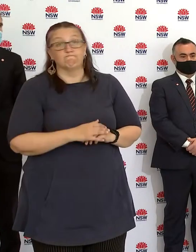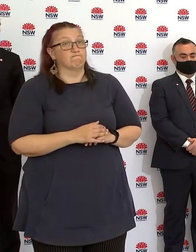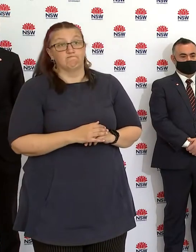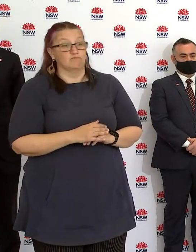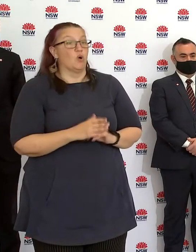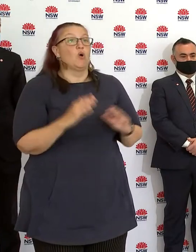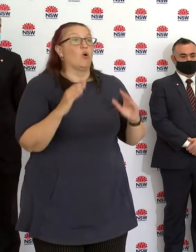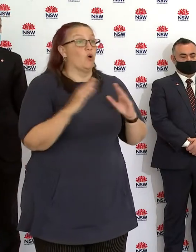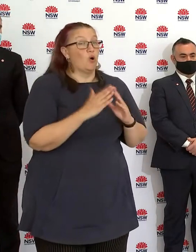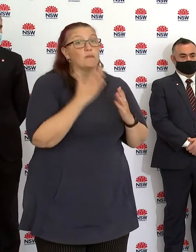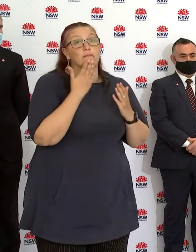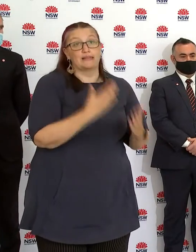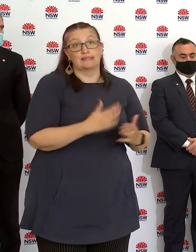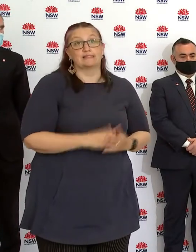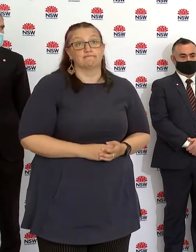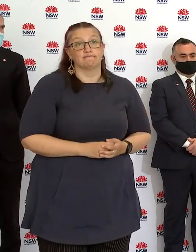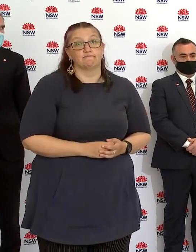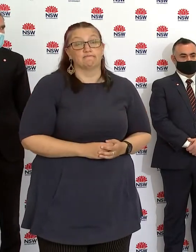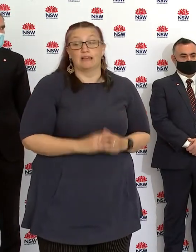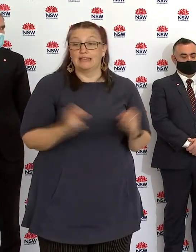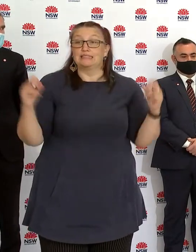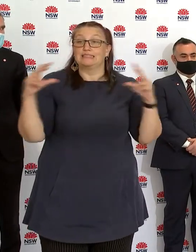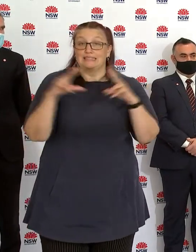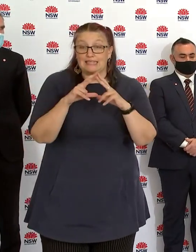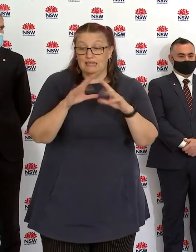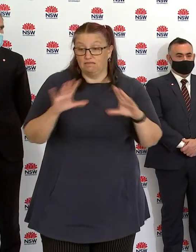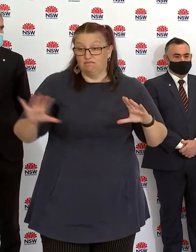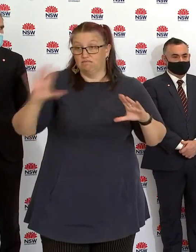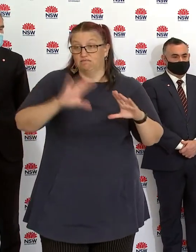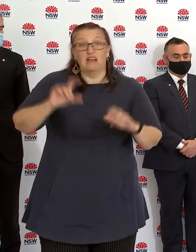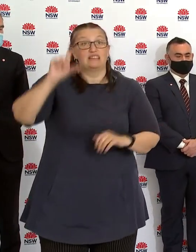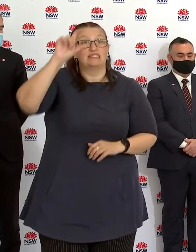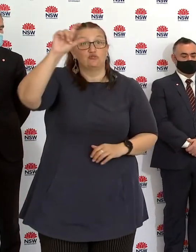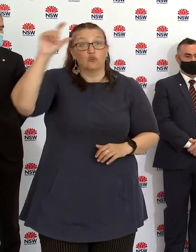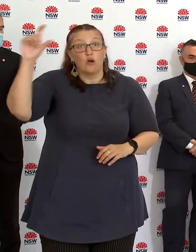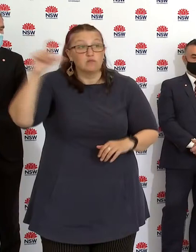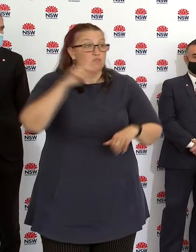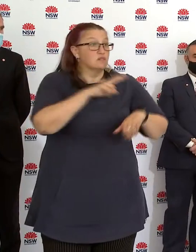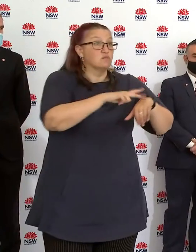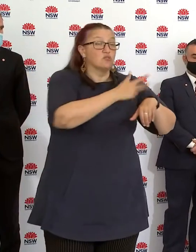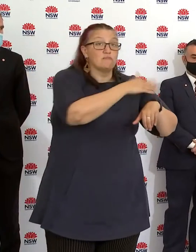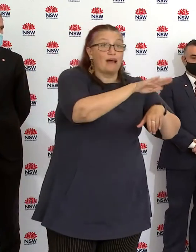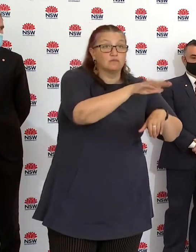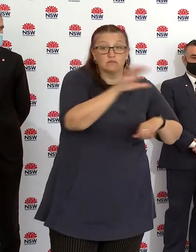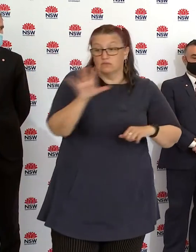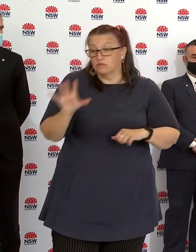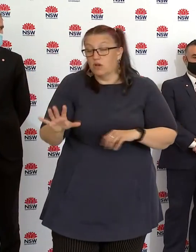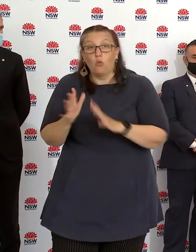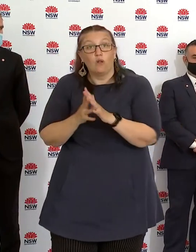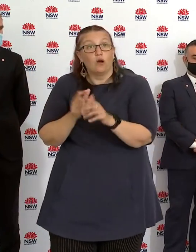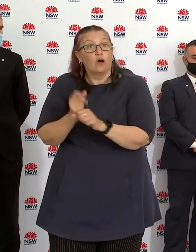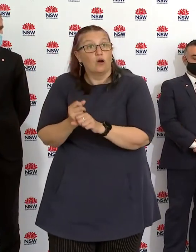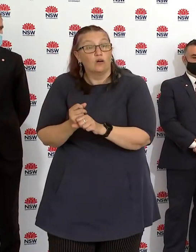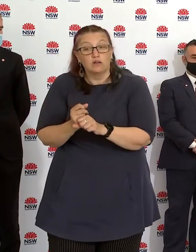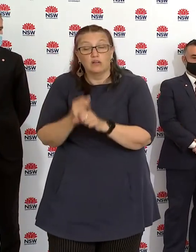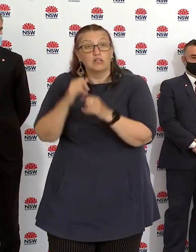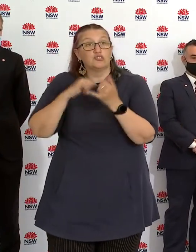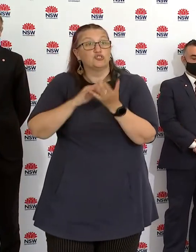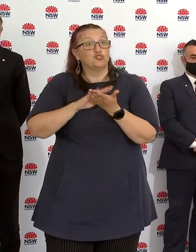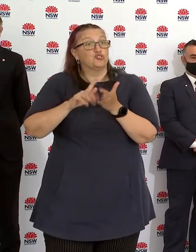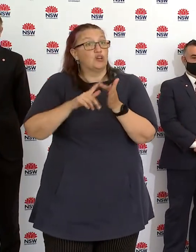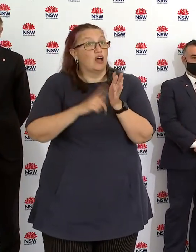and Central Coast, Blue Mountains, Shell Harbour and Wollongong. And we know what a stress that is for parents. But we want to provide certainty to say in the next